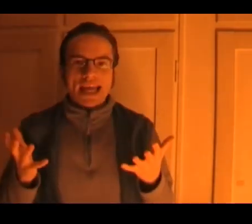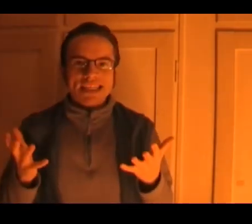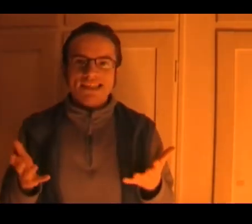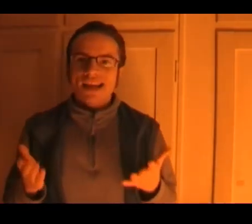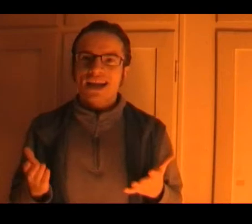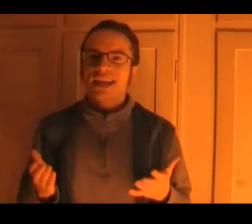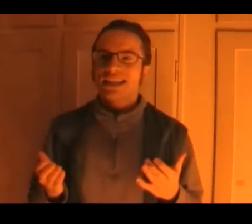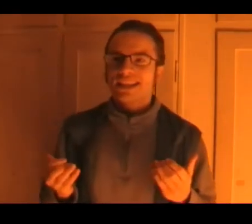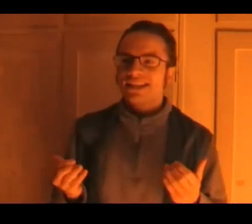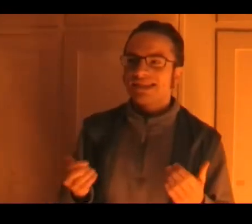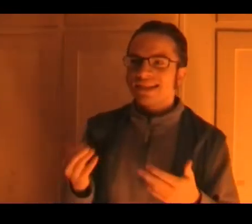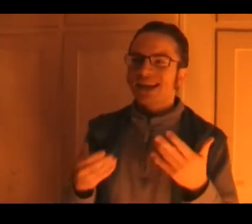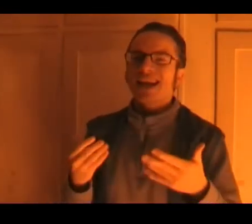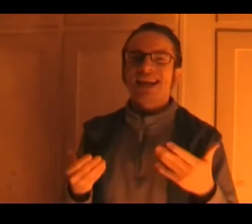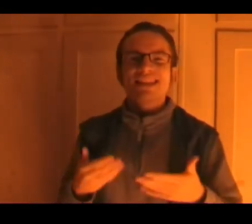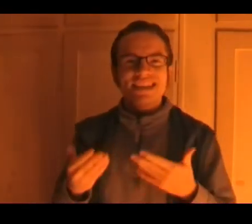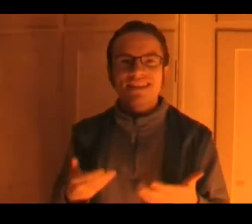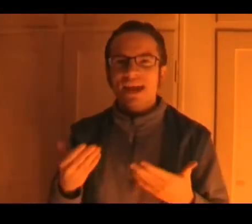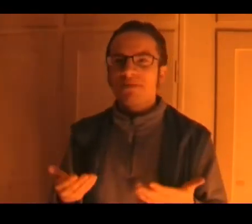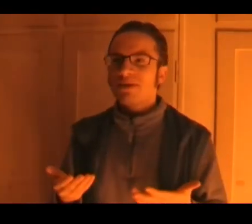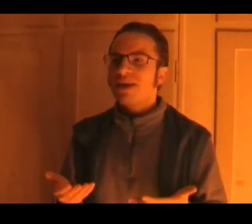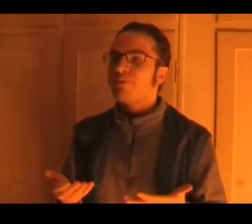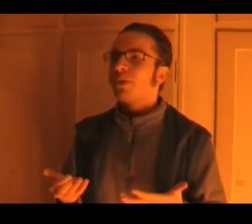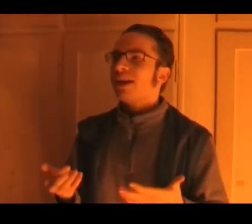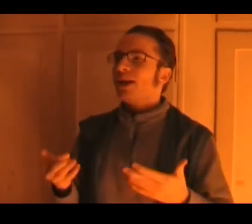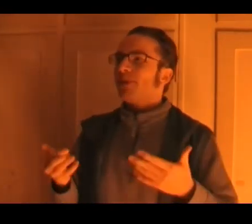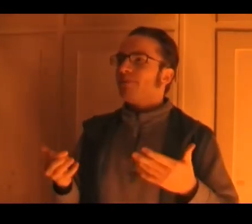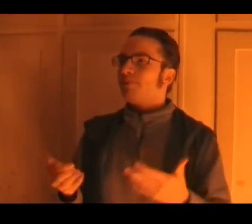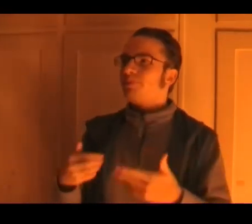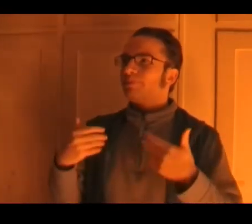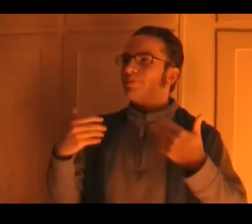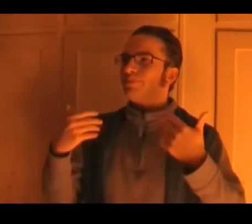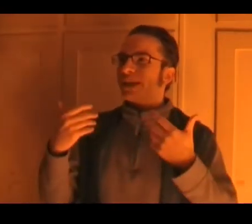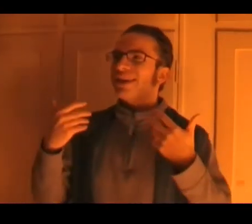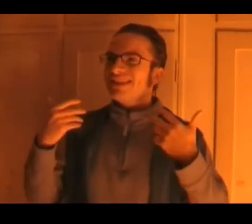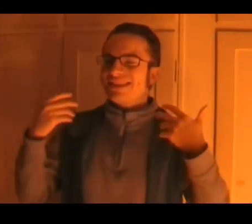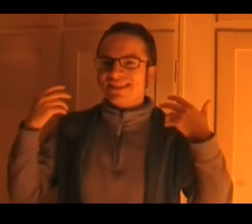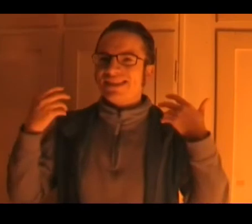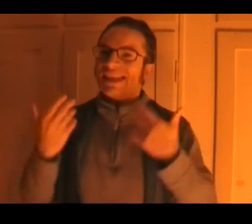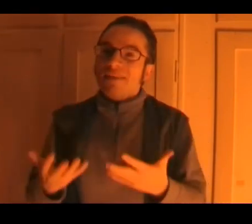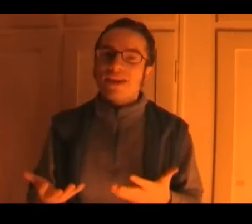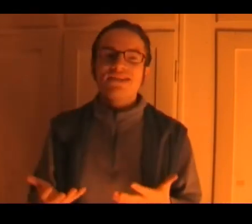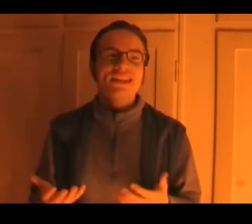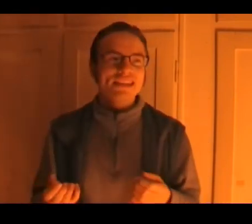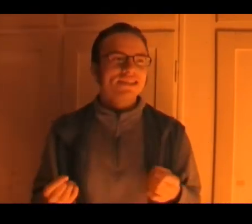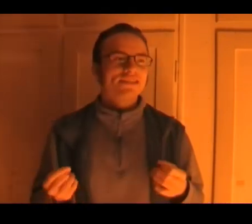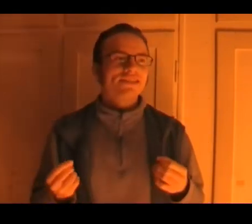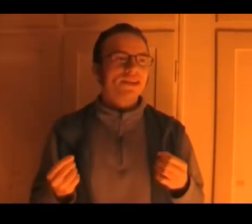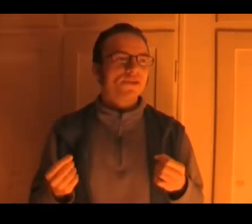she's not gonna she's still not gonna get to kill that many people because eventually you know